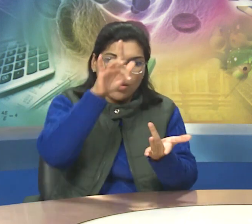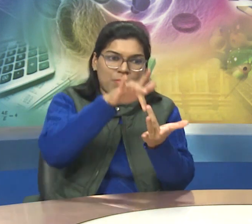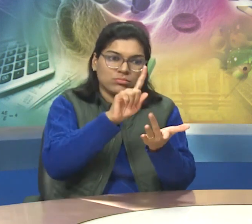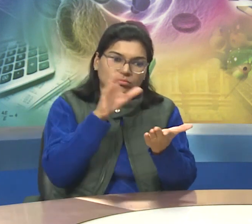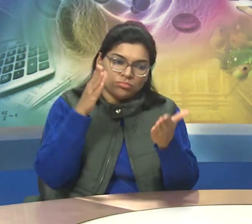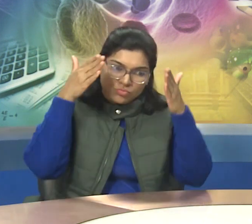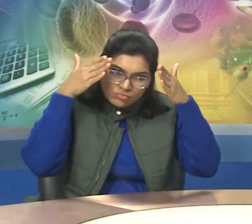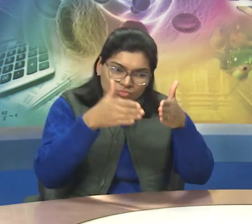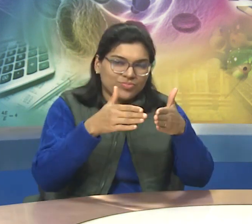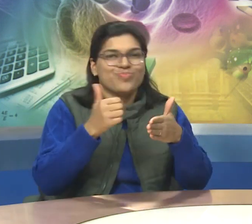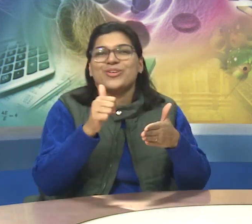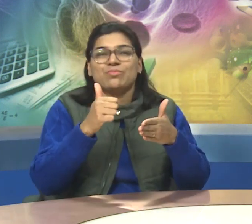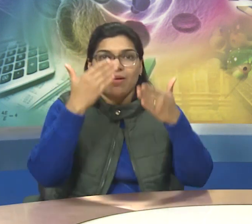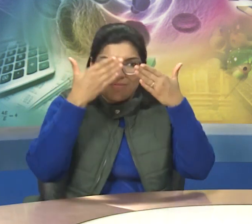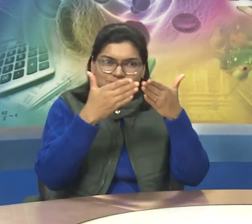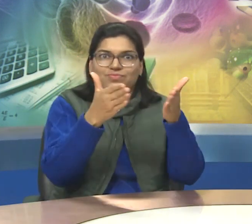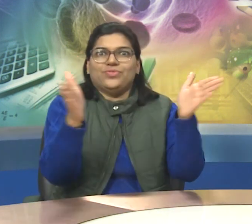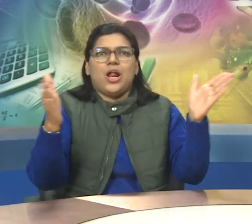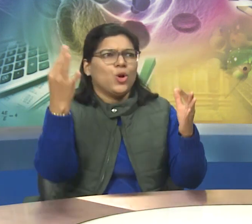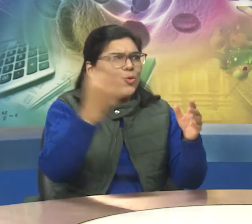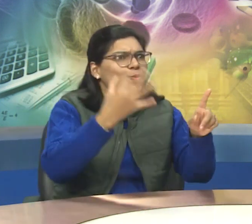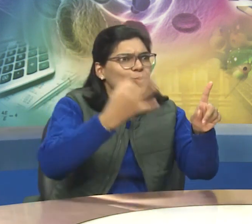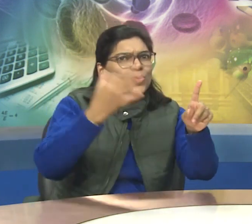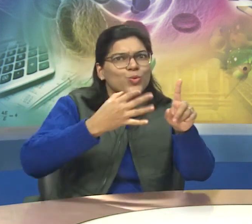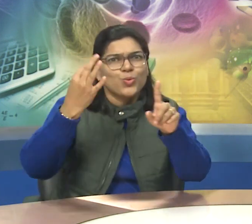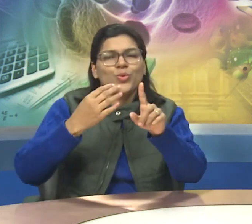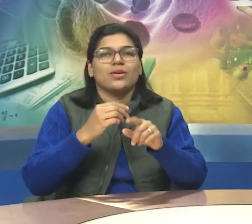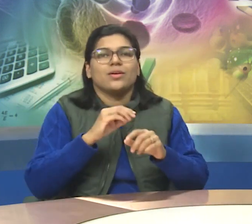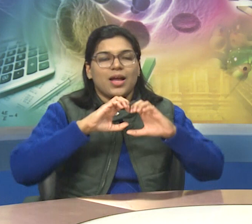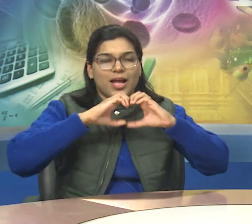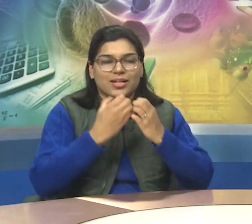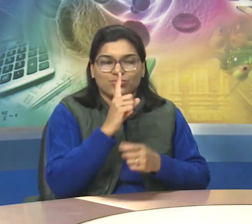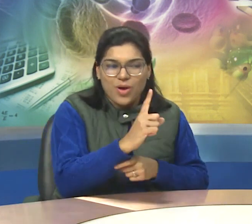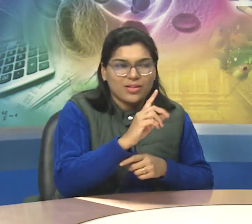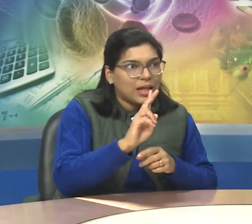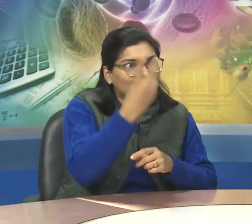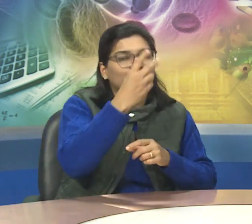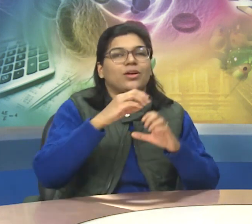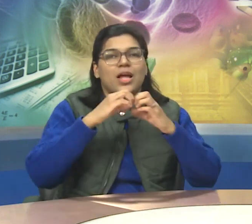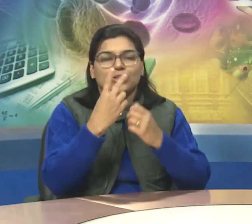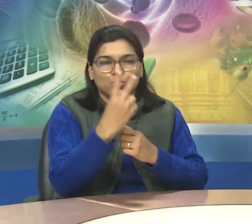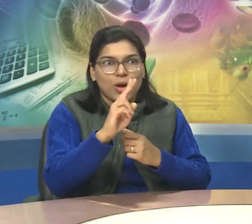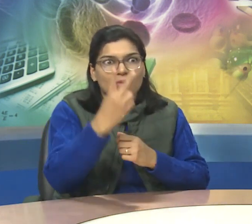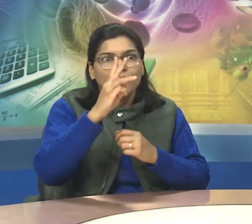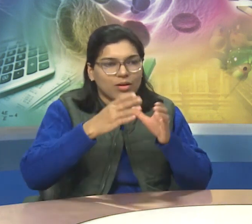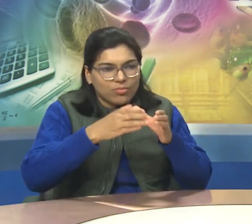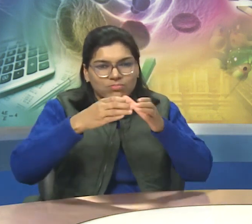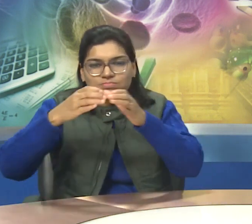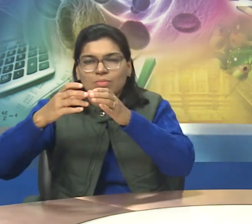But the only purpose of education is not limited. It is unlimited. In every